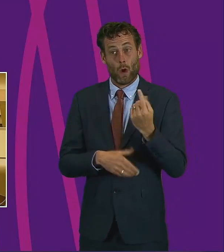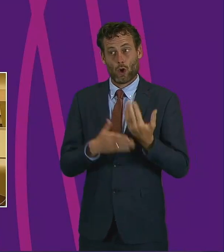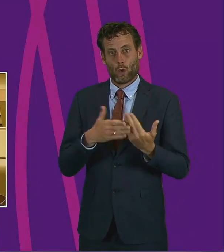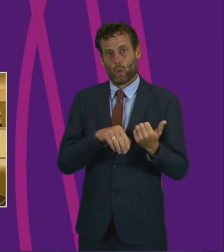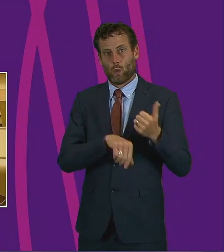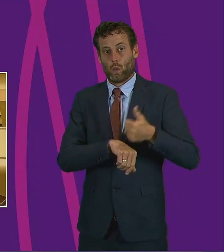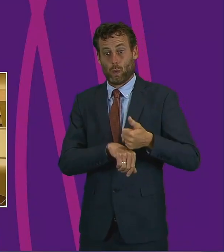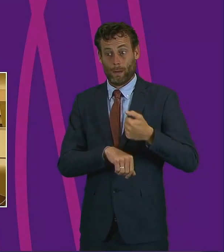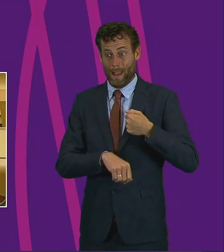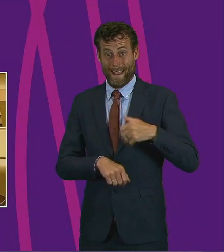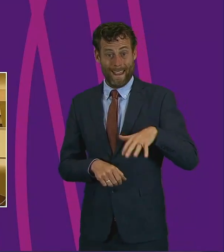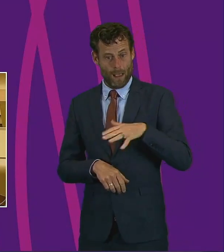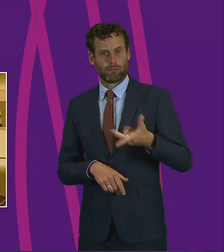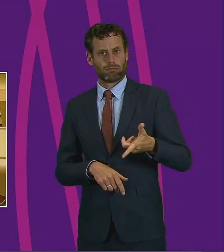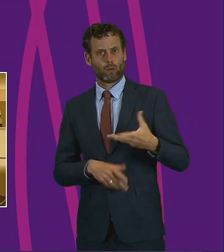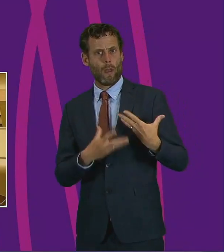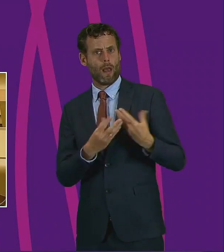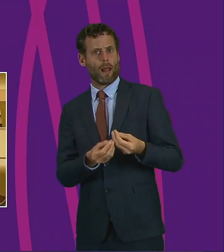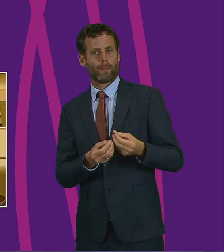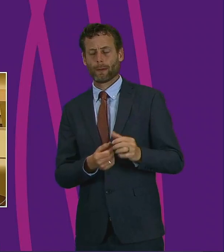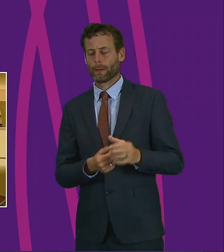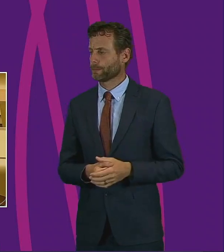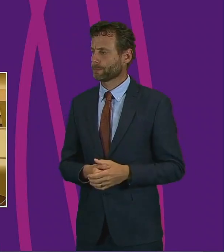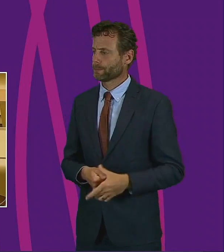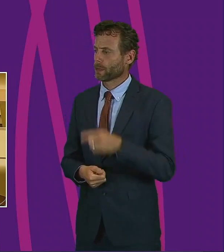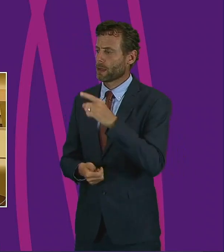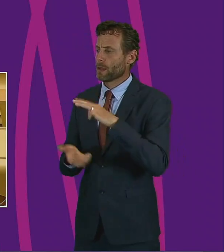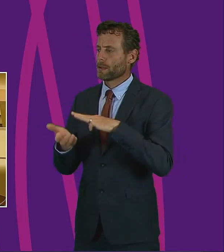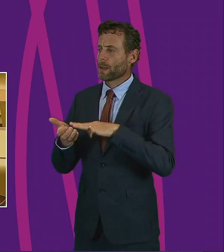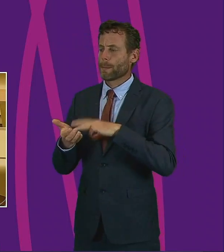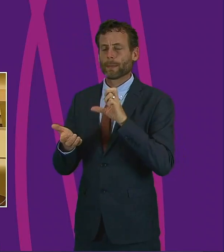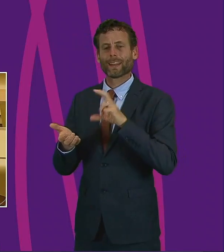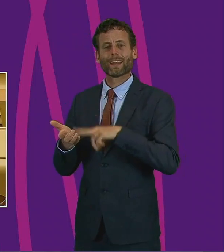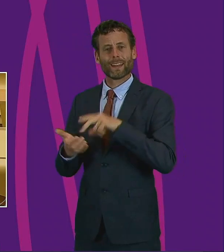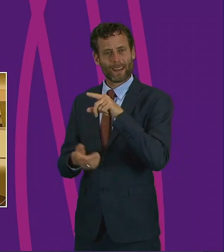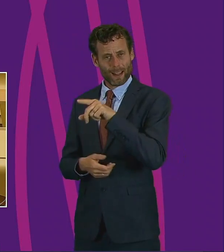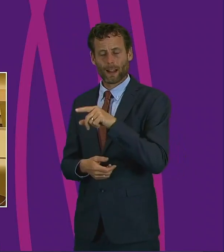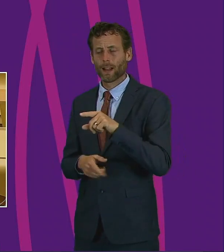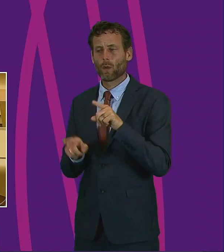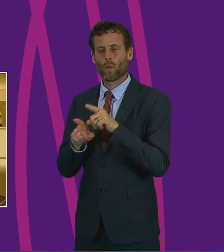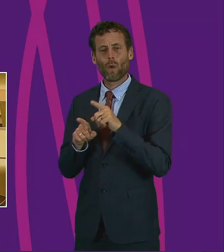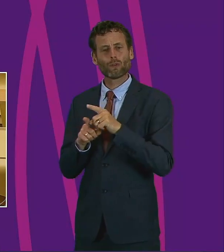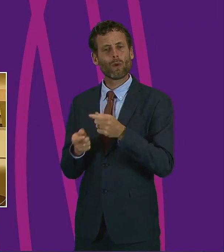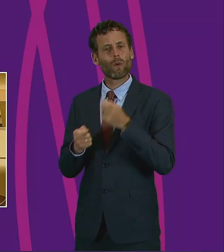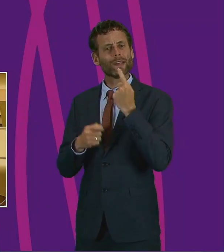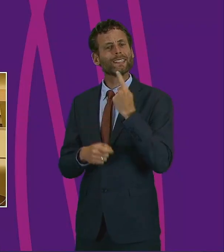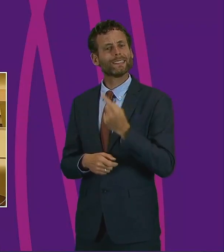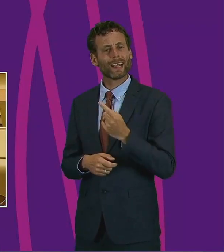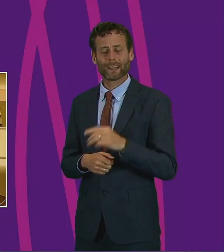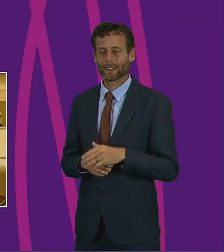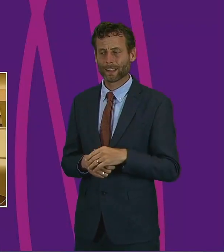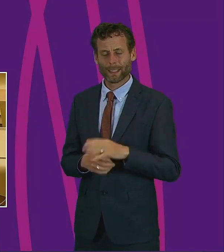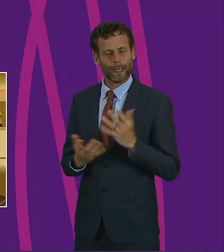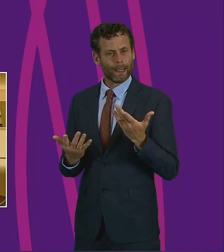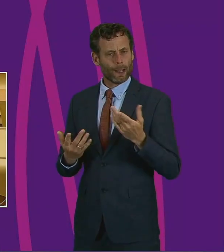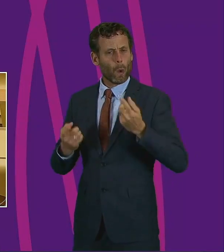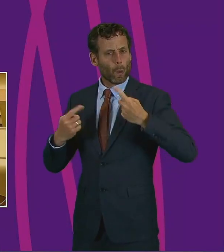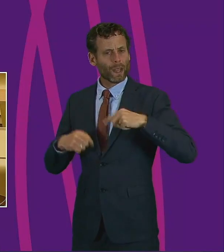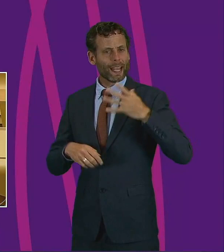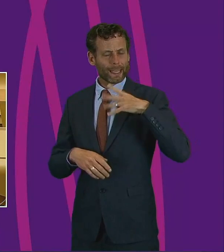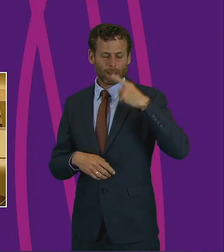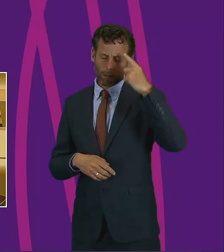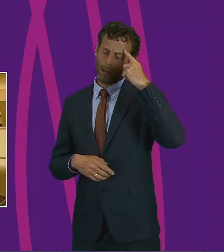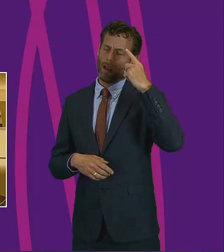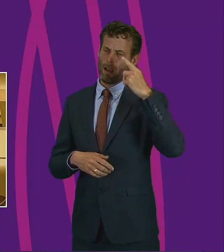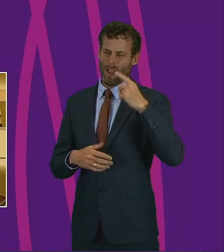local communities. Ms McNeill also pointed out quite rightly that we need to be aware of how we treat